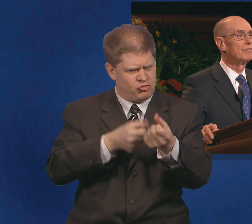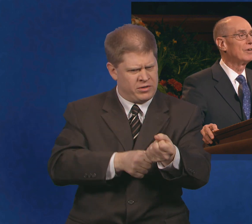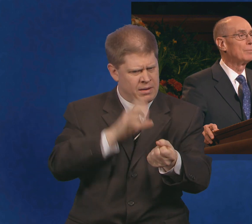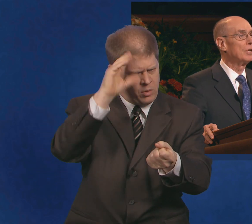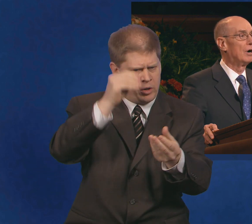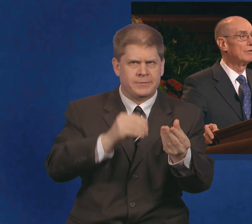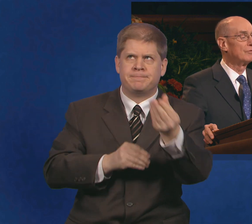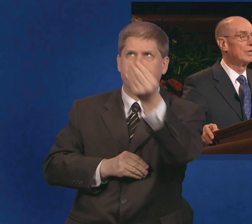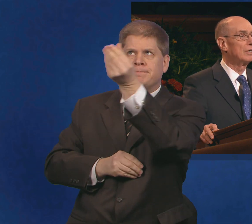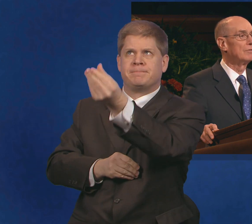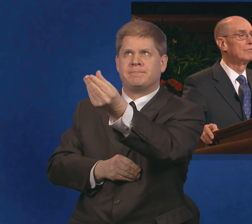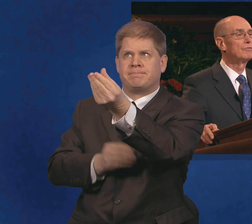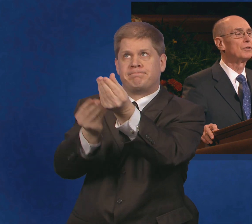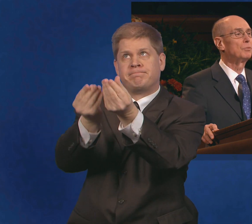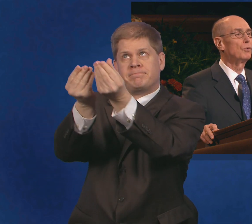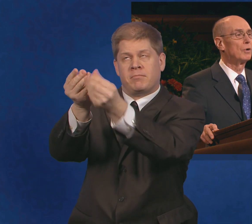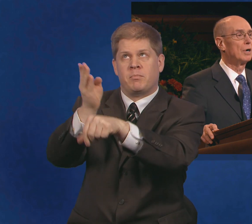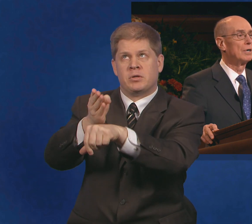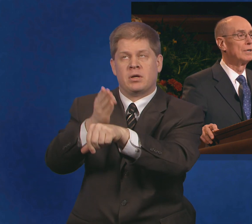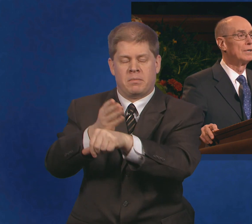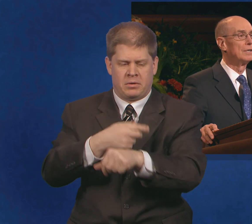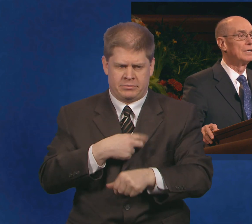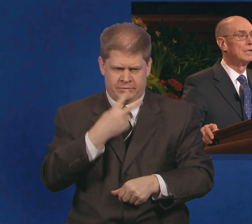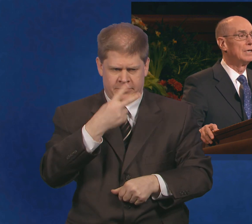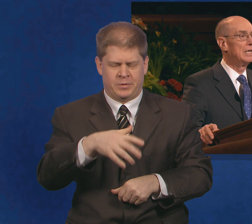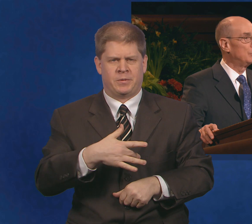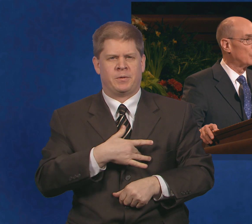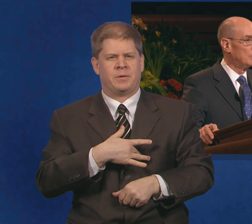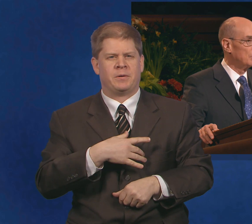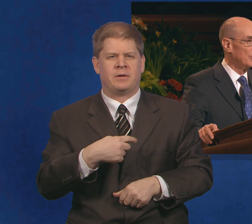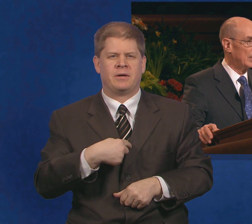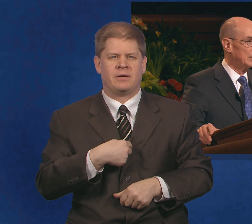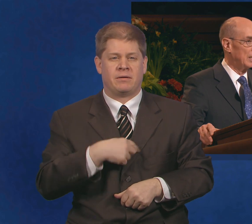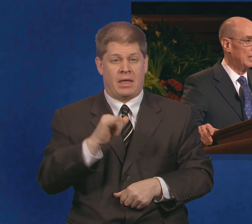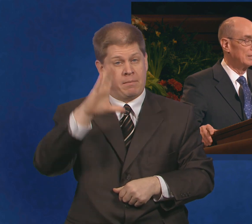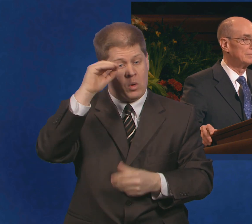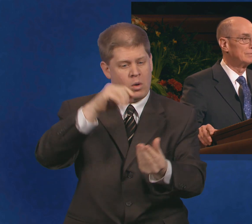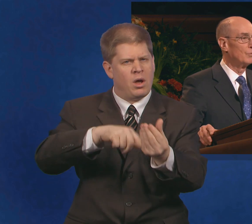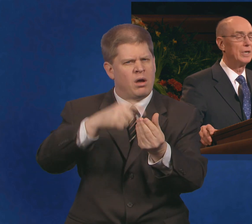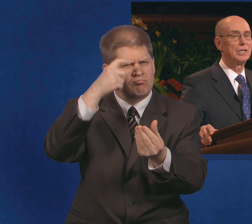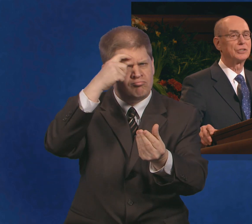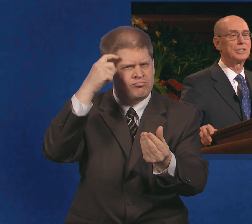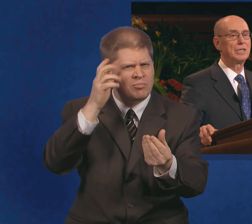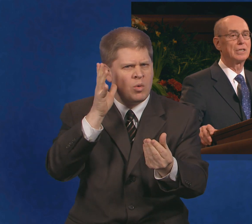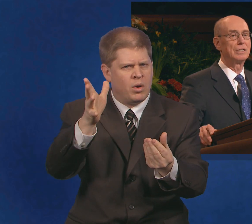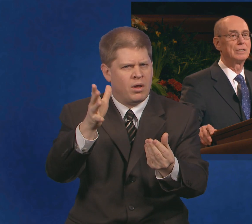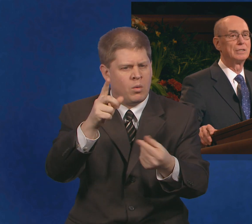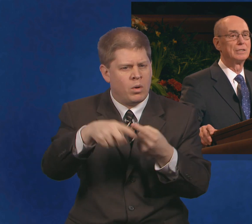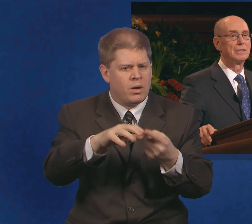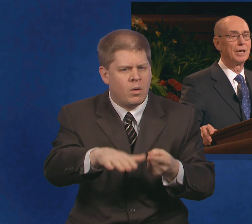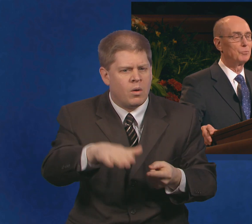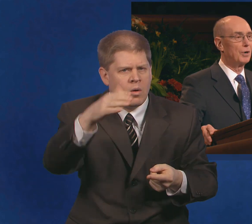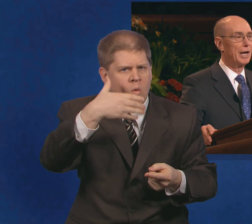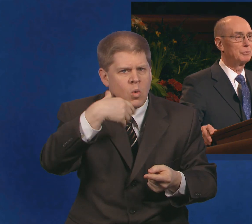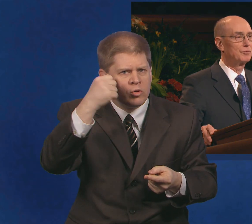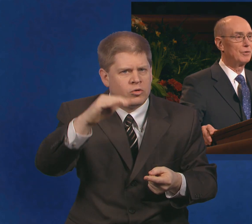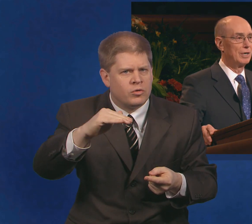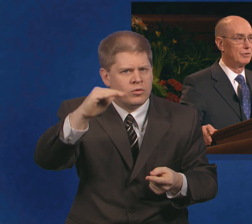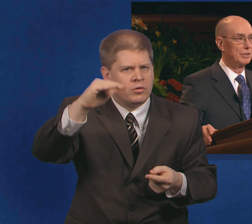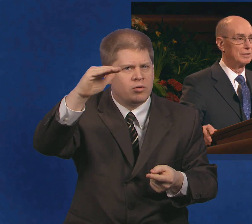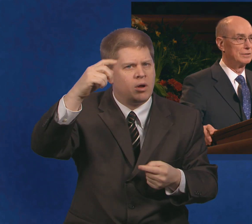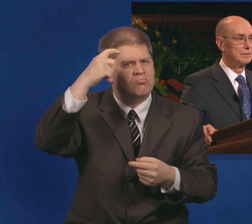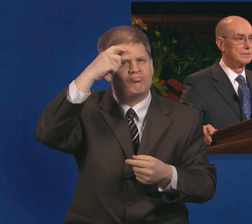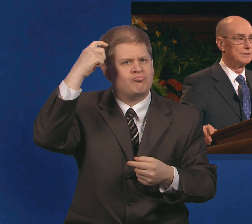carry the family offering for the poor. He will remember that day when he is a deacon and perhaps